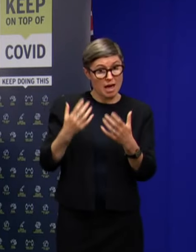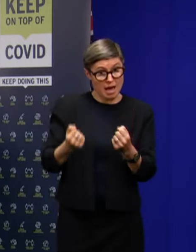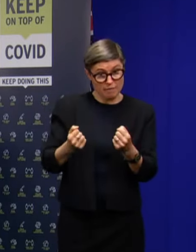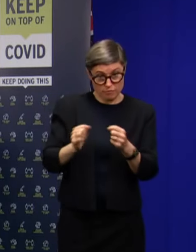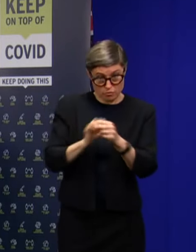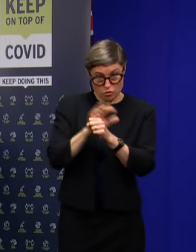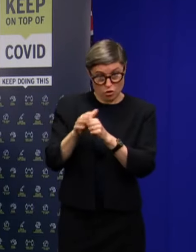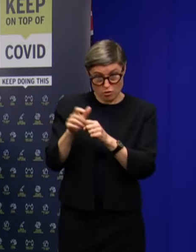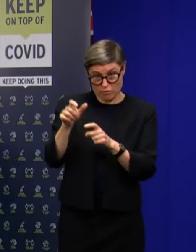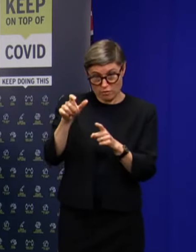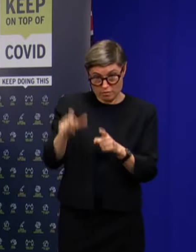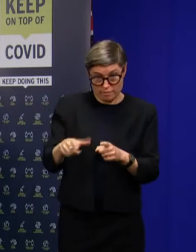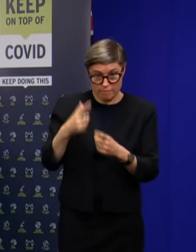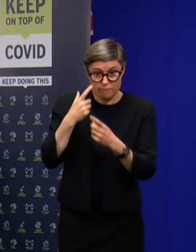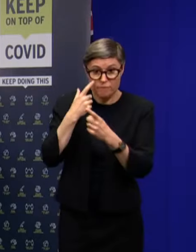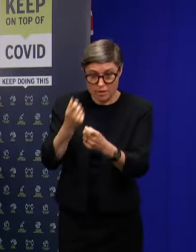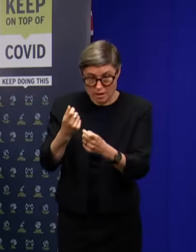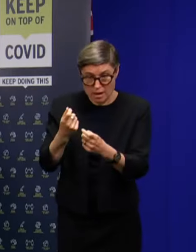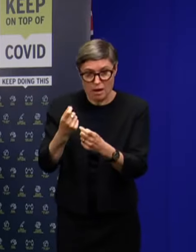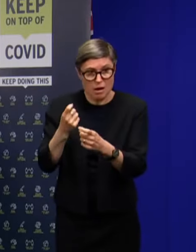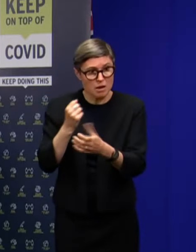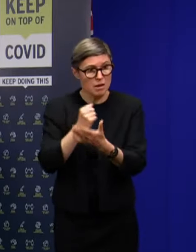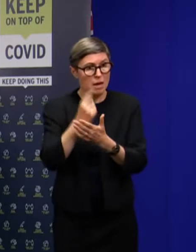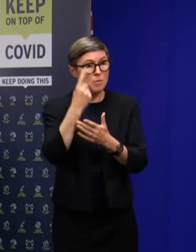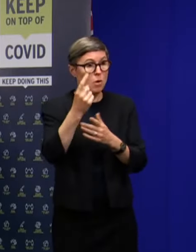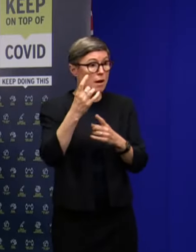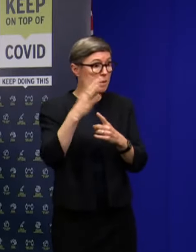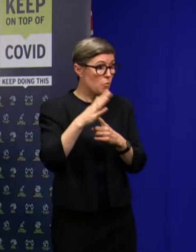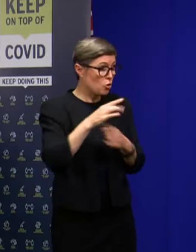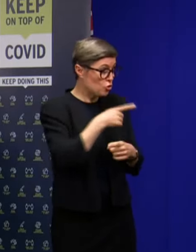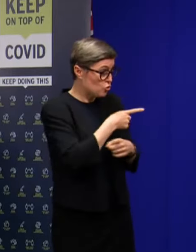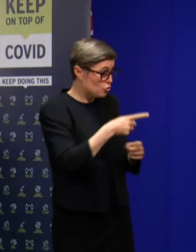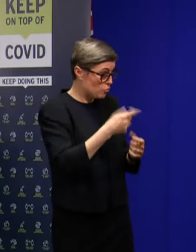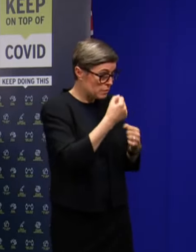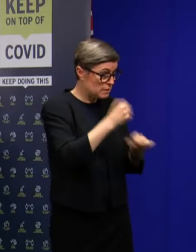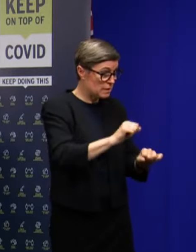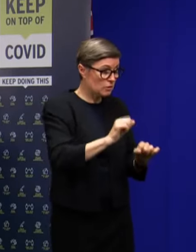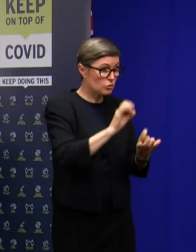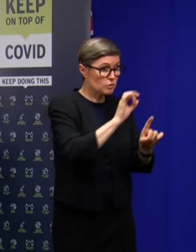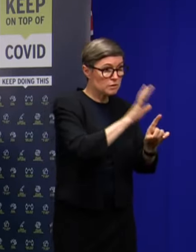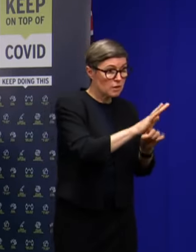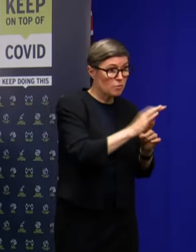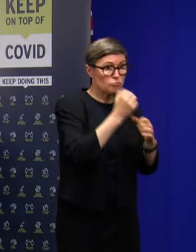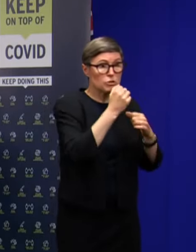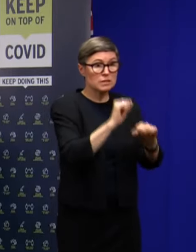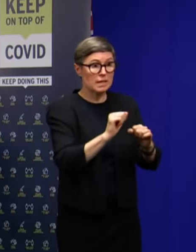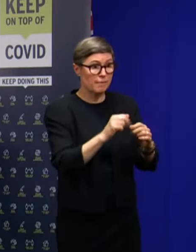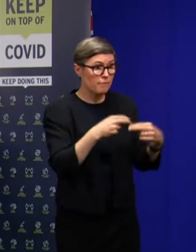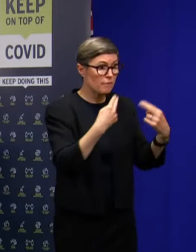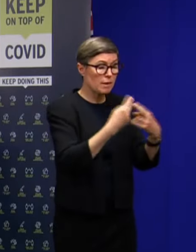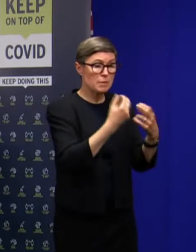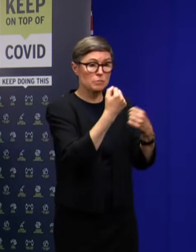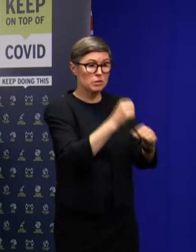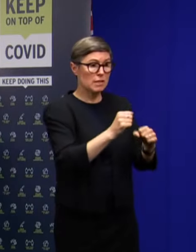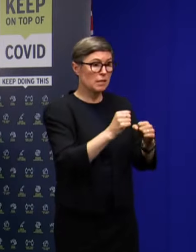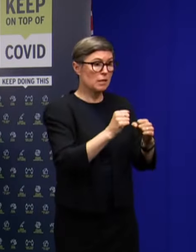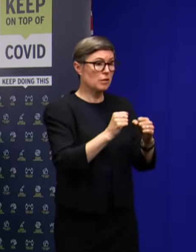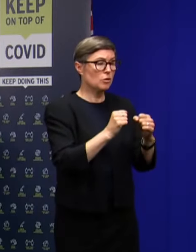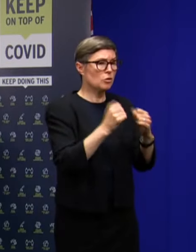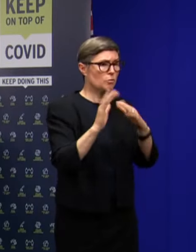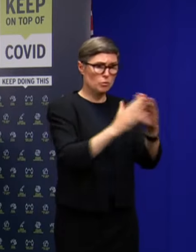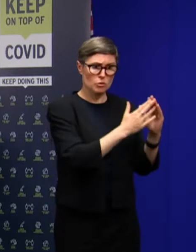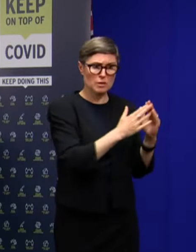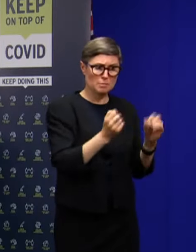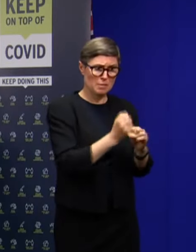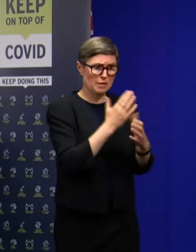the most important weapon that we have, the most important thing that you can do to protect yourself, your family and your community is to get vaccinated. And